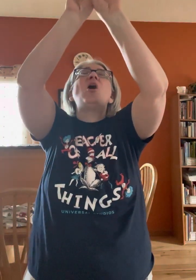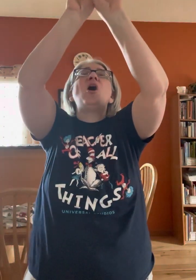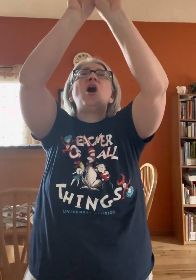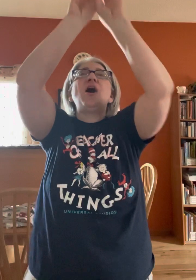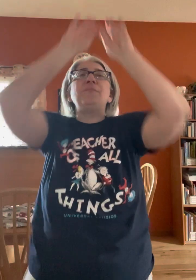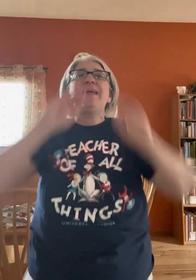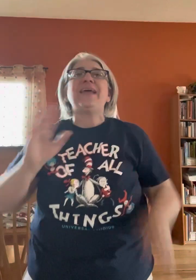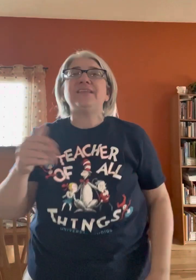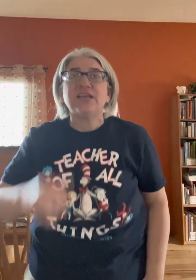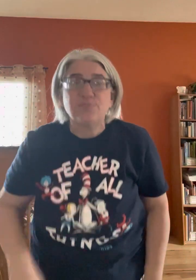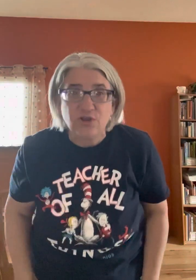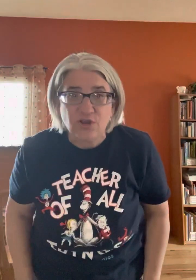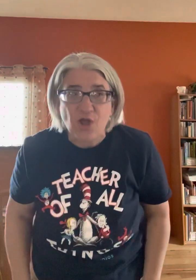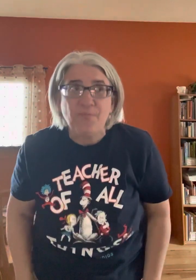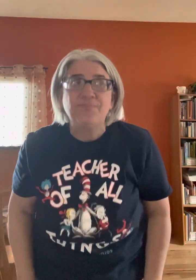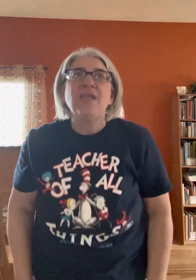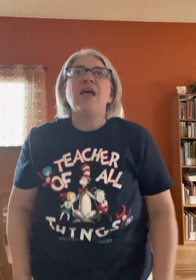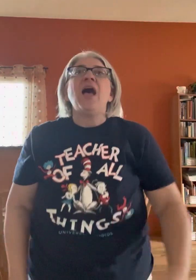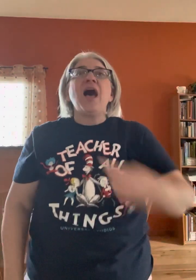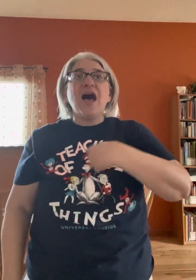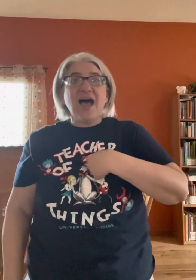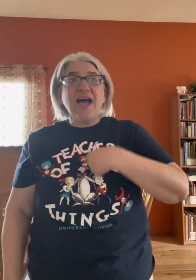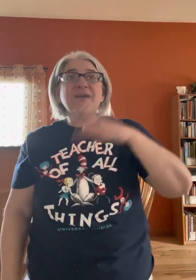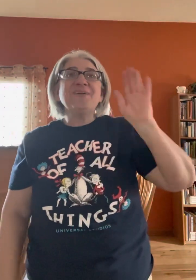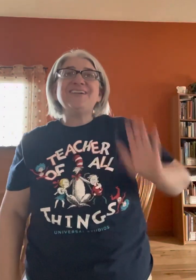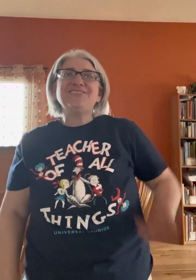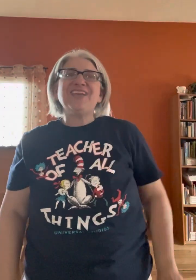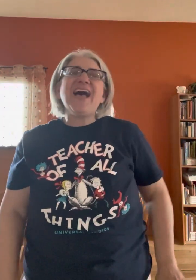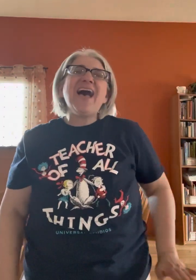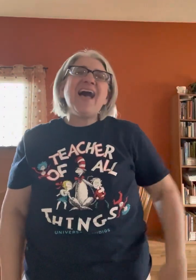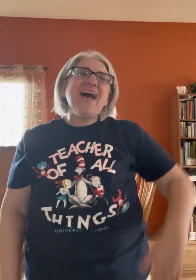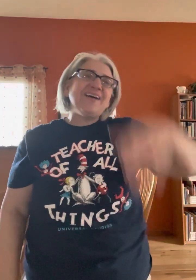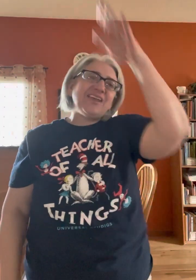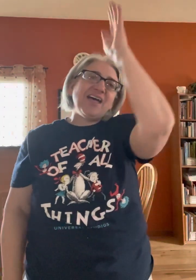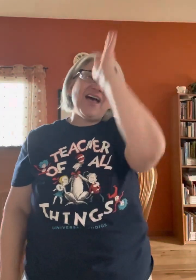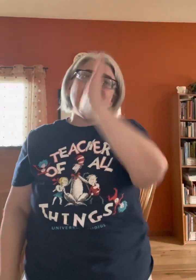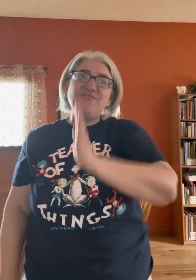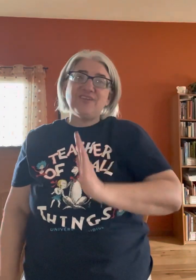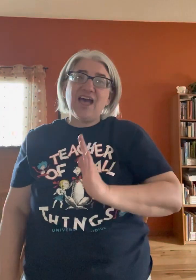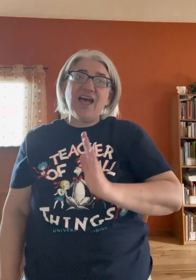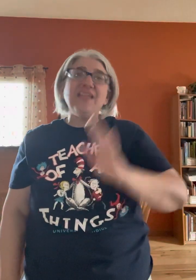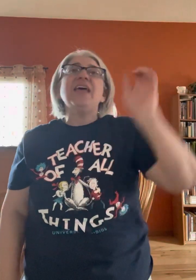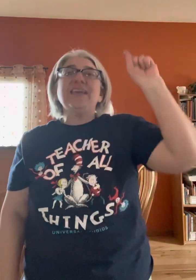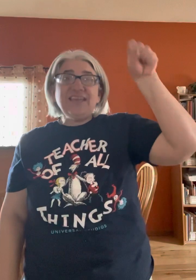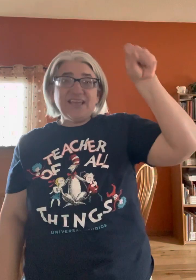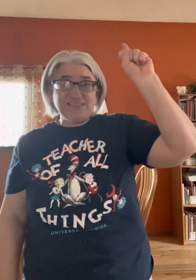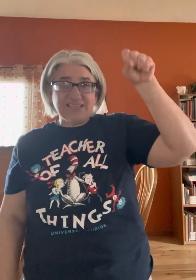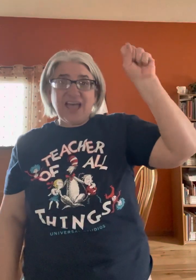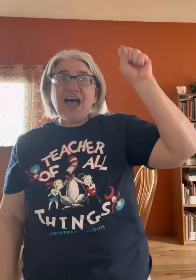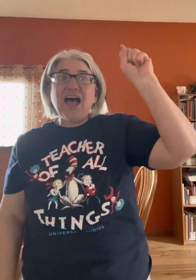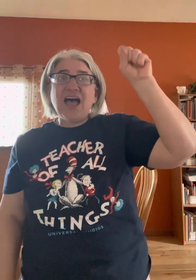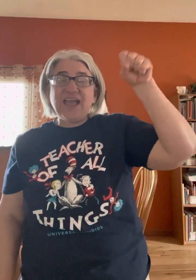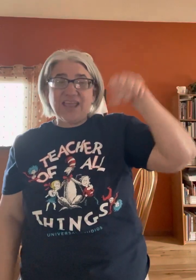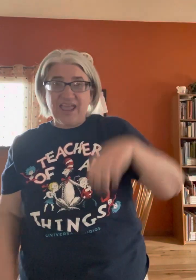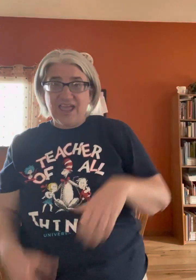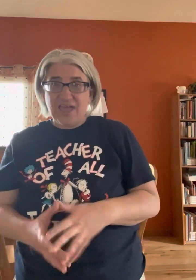me. And the next part, you know, I'm a child of God. Yes, I am.